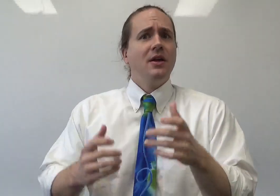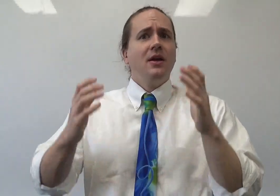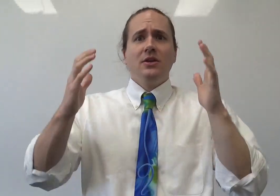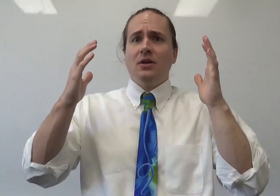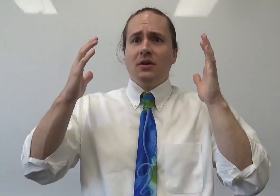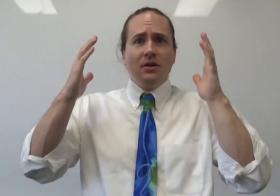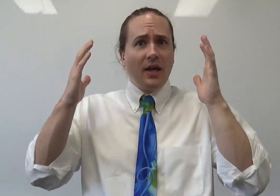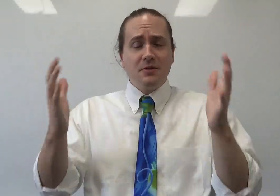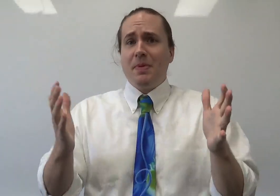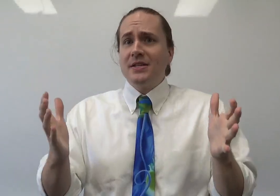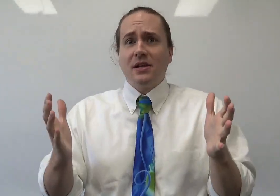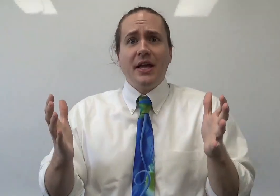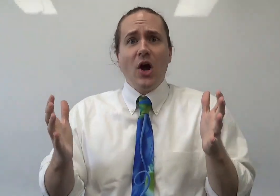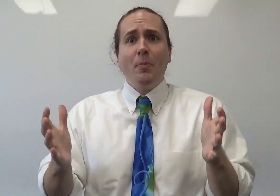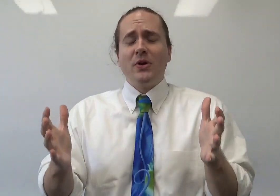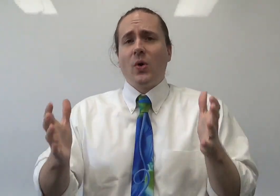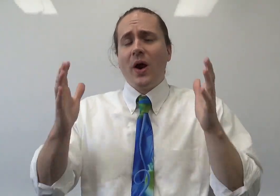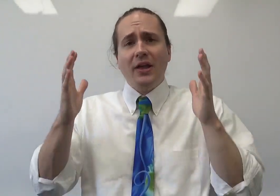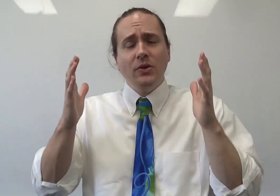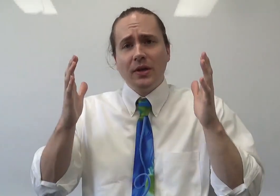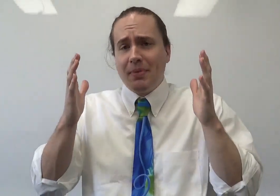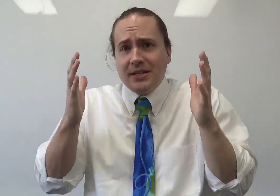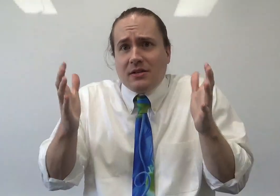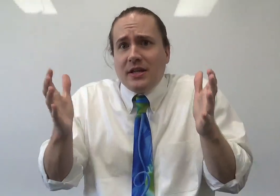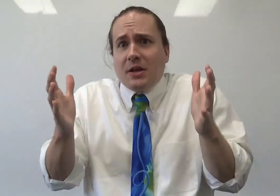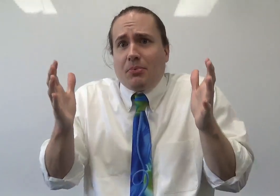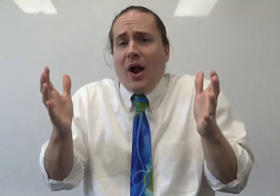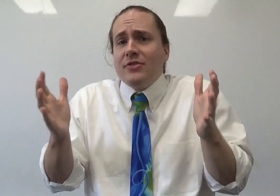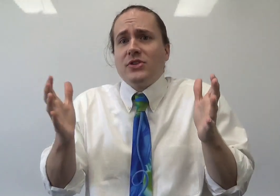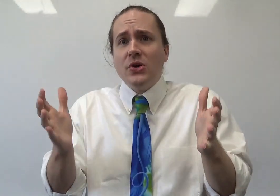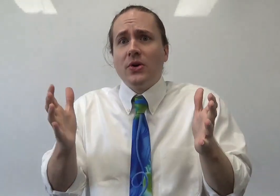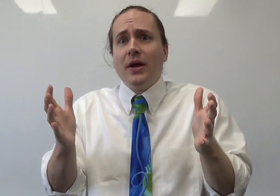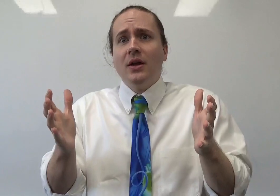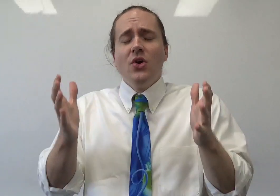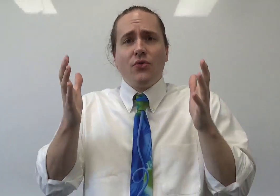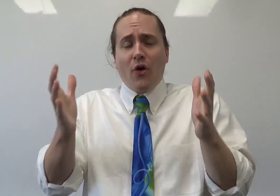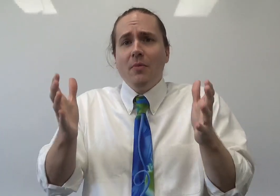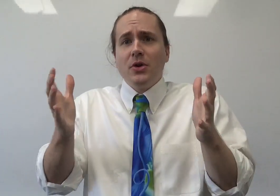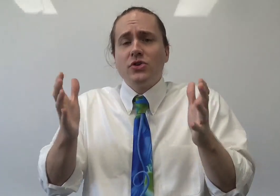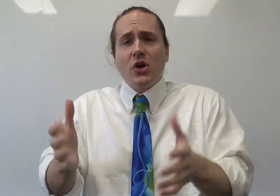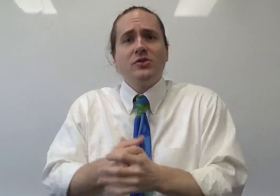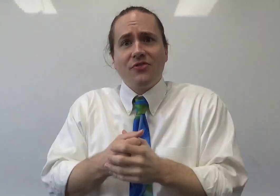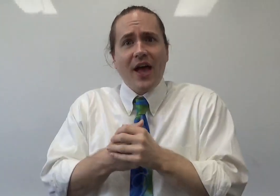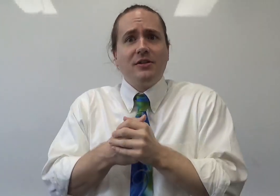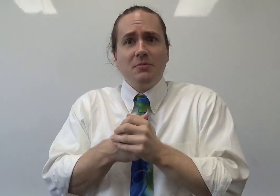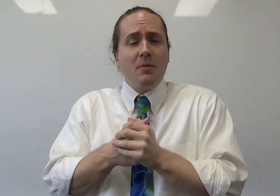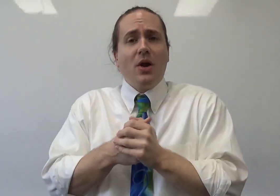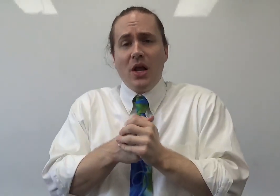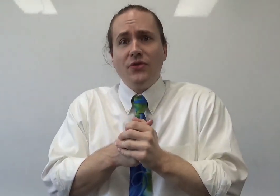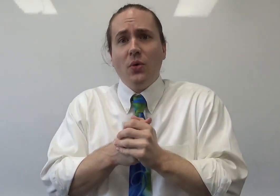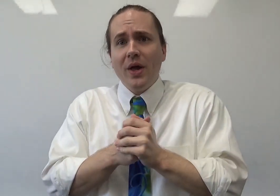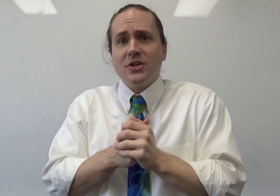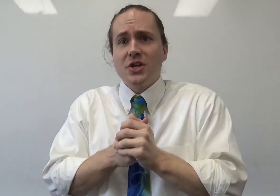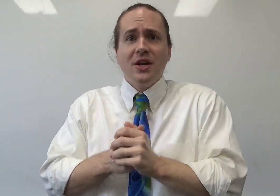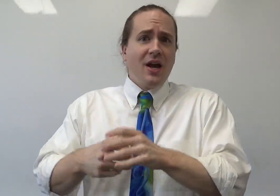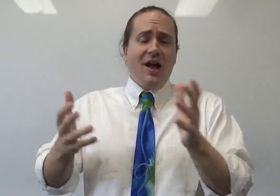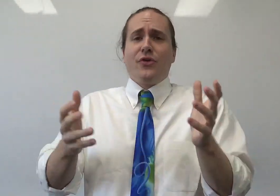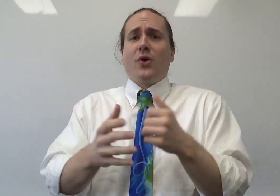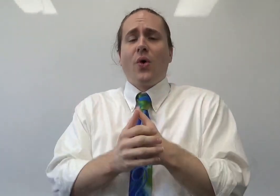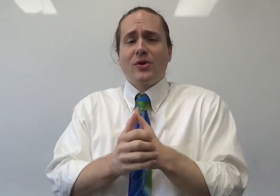it's basically an open door, and you can basically get private tutoring from your chosen faculty member if you wish. I've heard horror